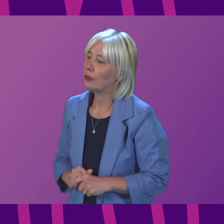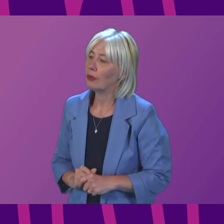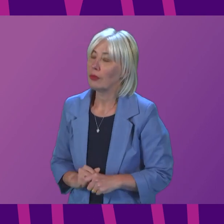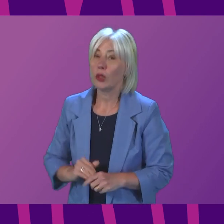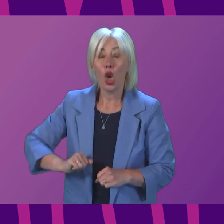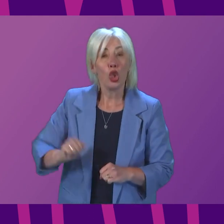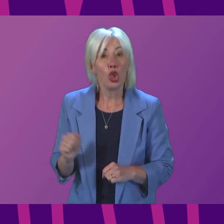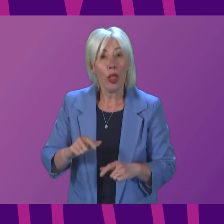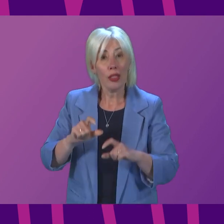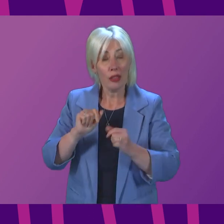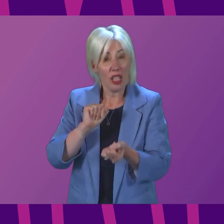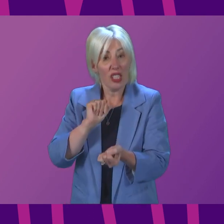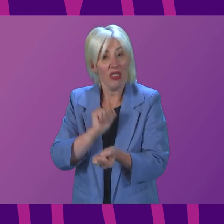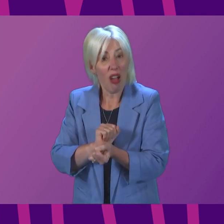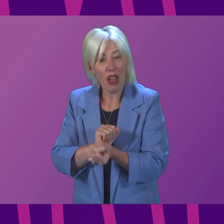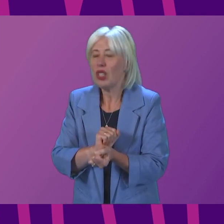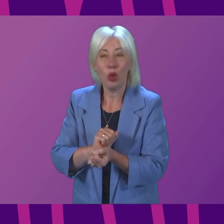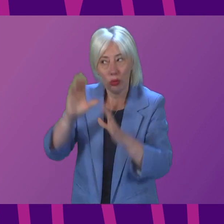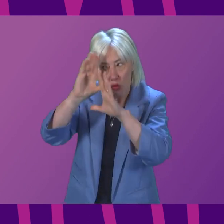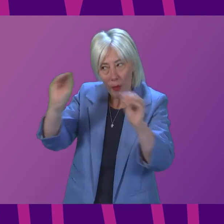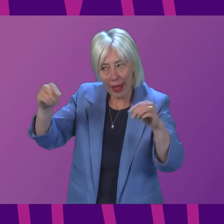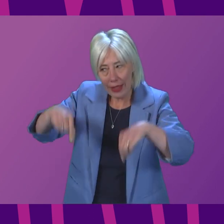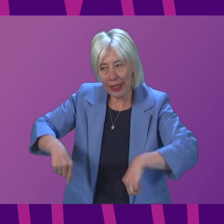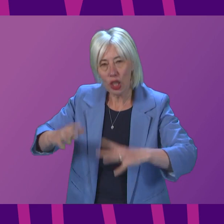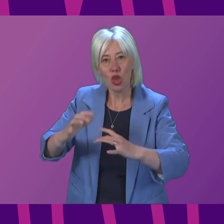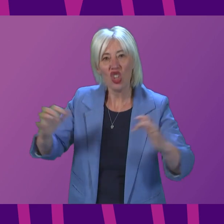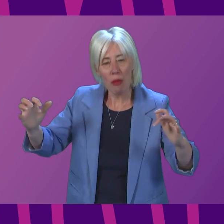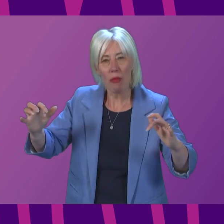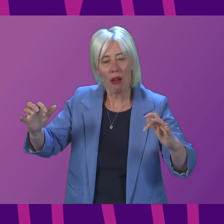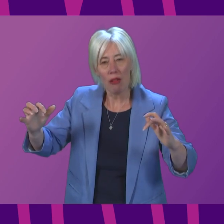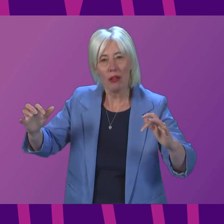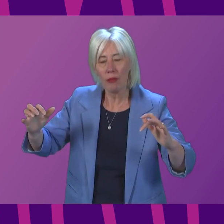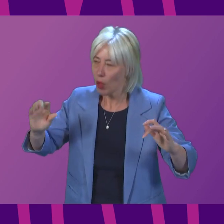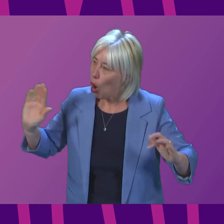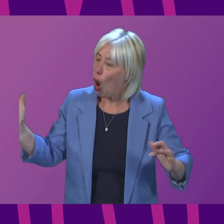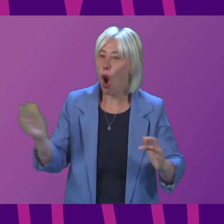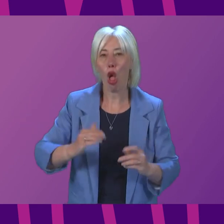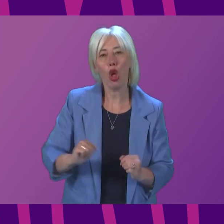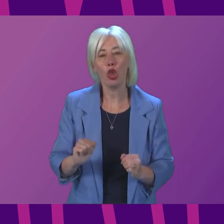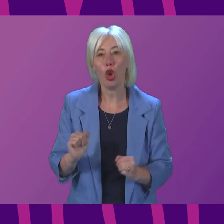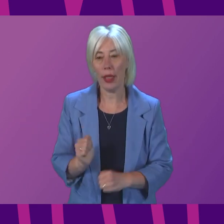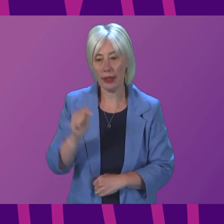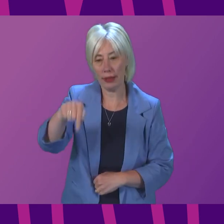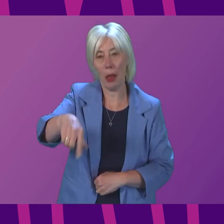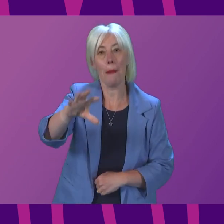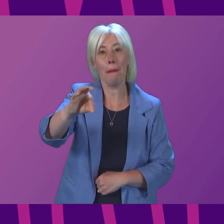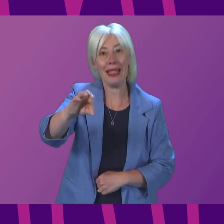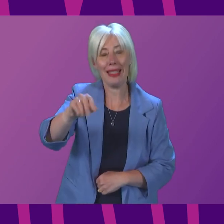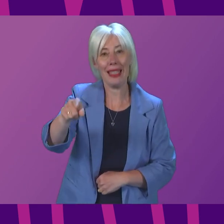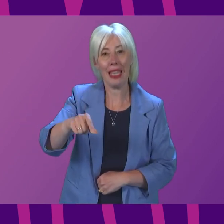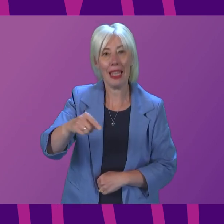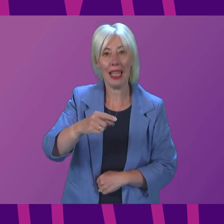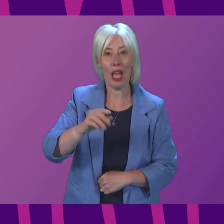stuck. Let me just remind the Chamber and indeed all of Scotland that as of Monday, every